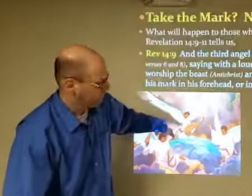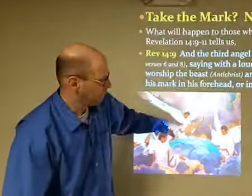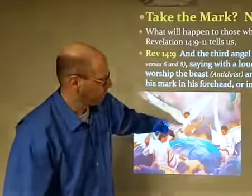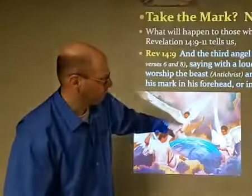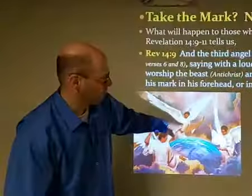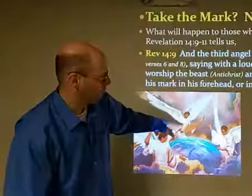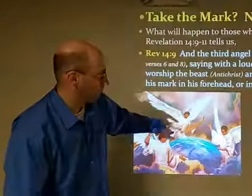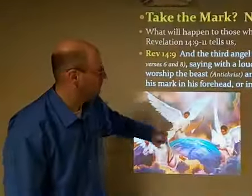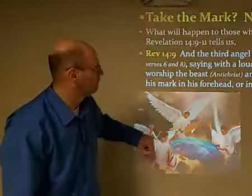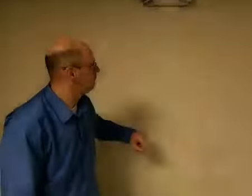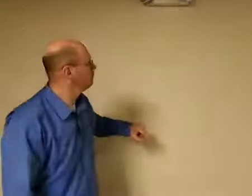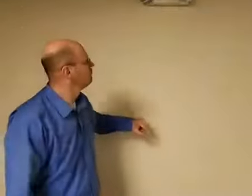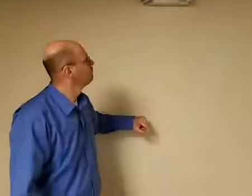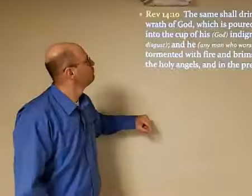third angels in these scriptures.